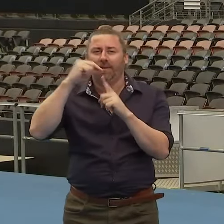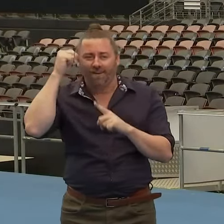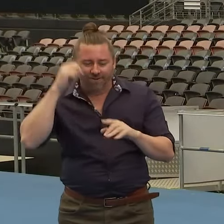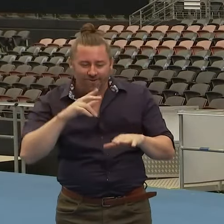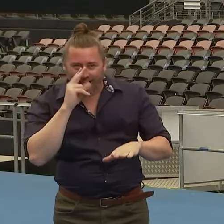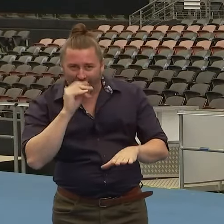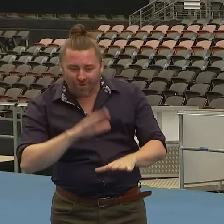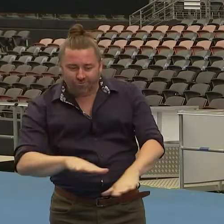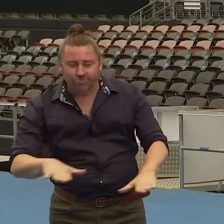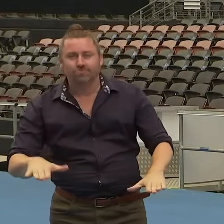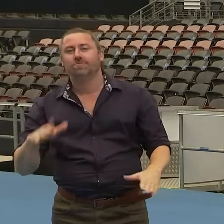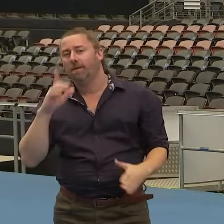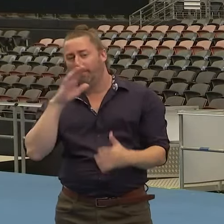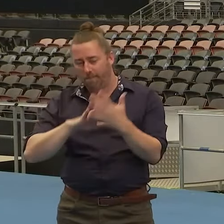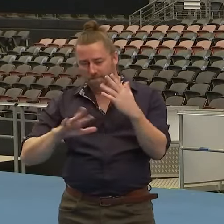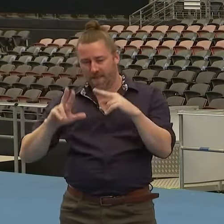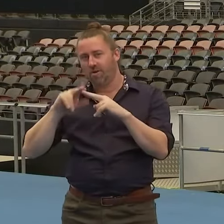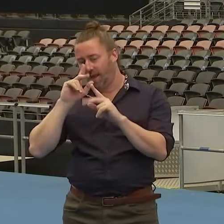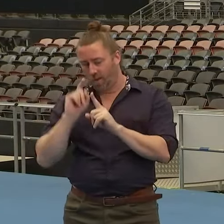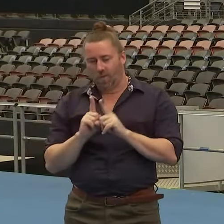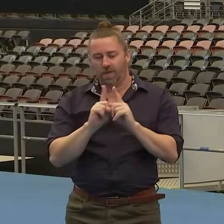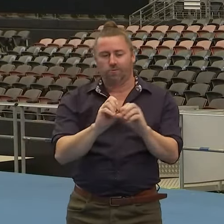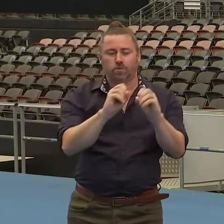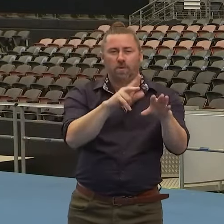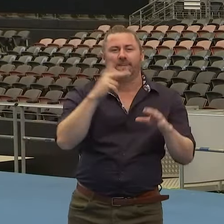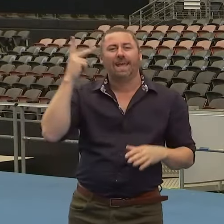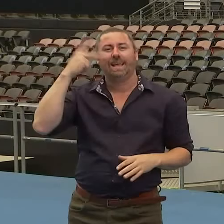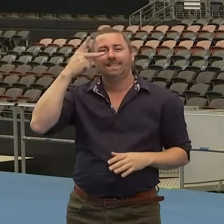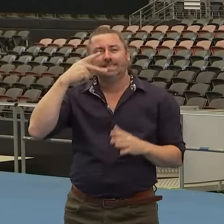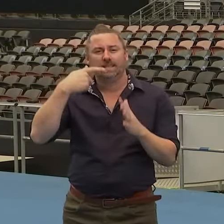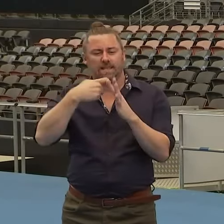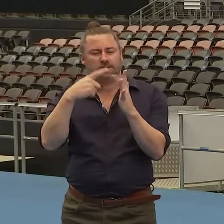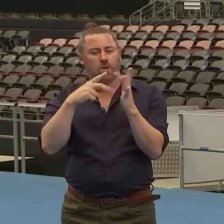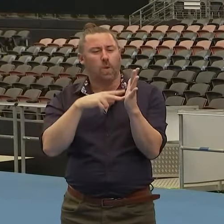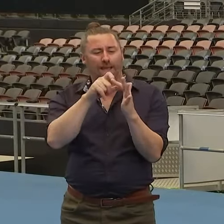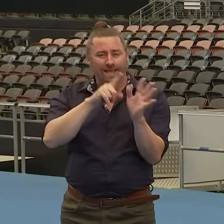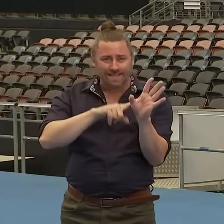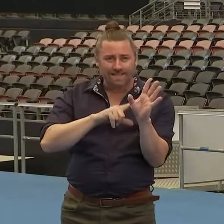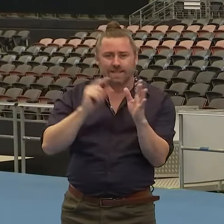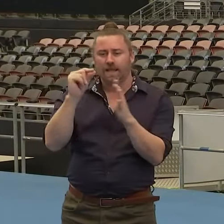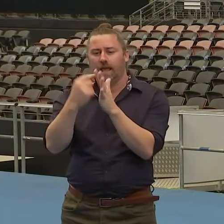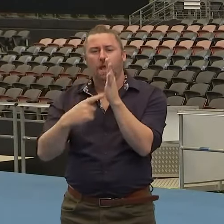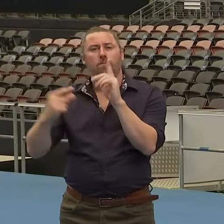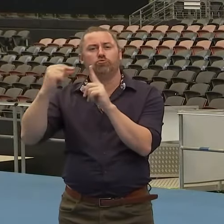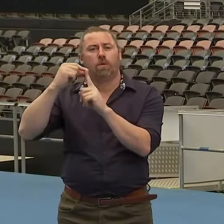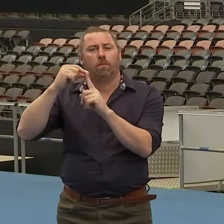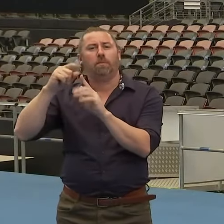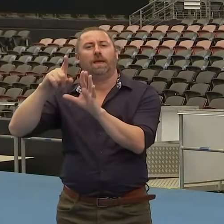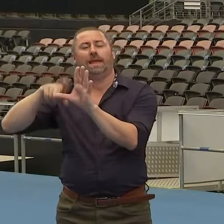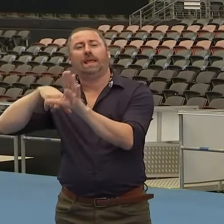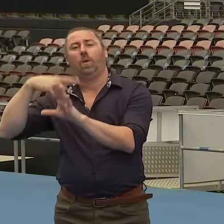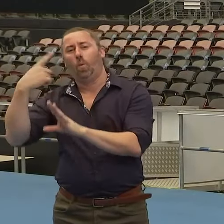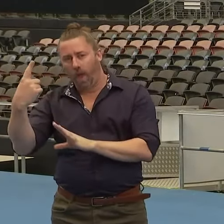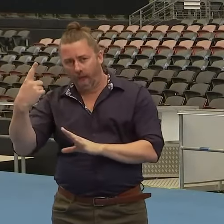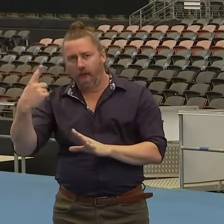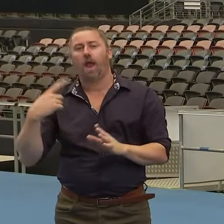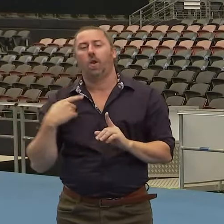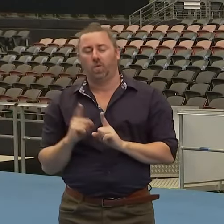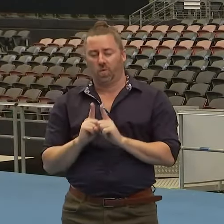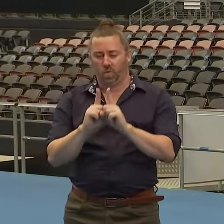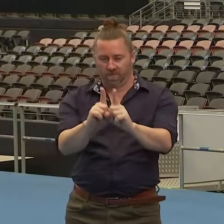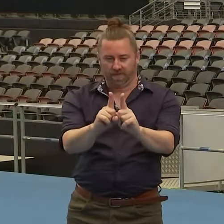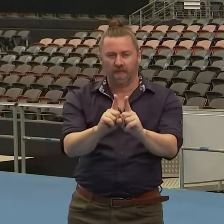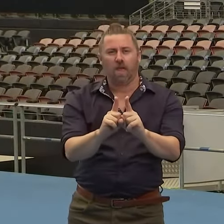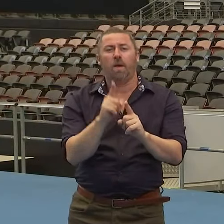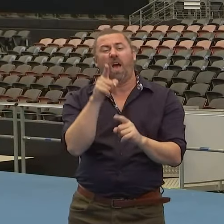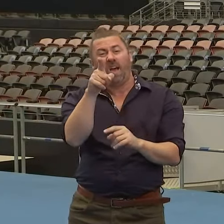parents can escort them. And of course kindergarten, prep and year one. So from year two upwards, we are asking parents,